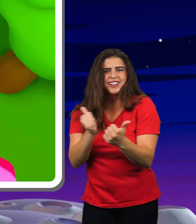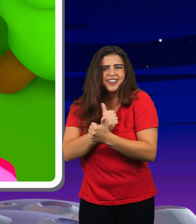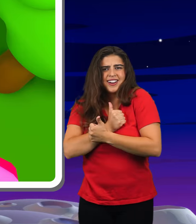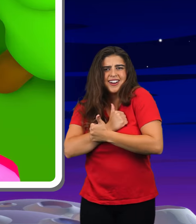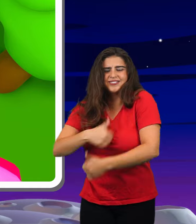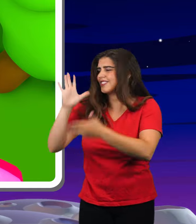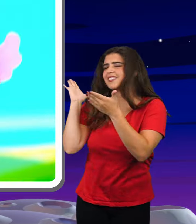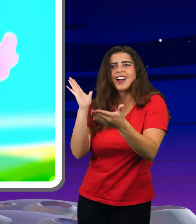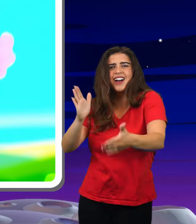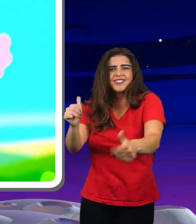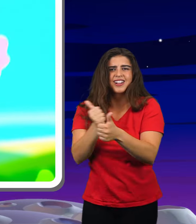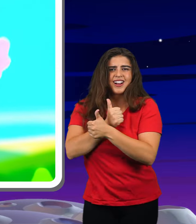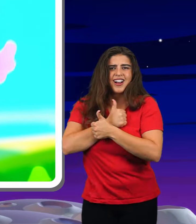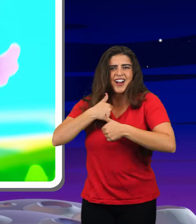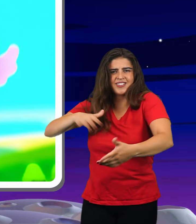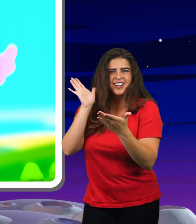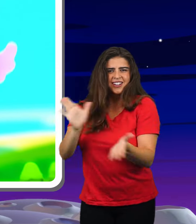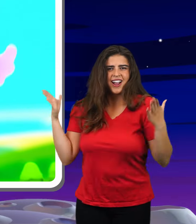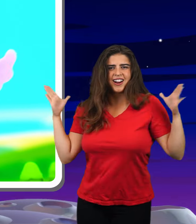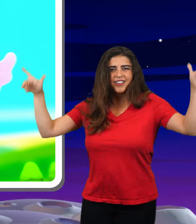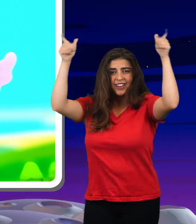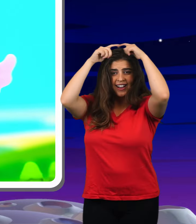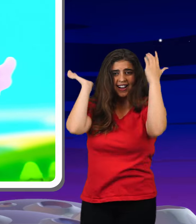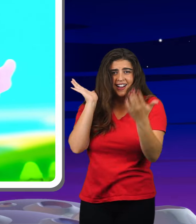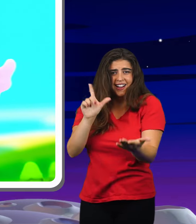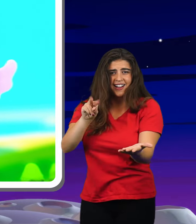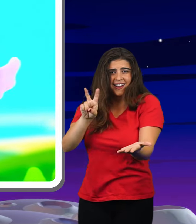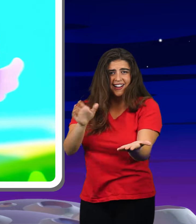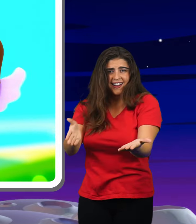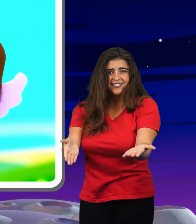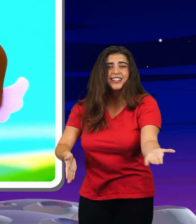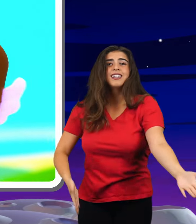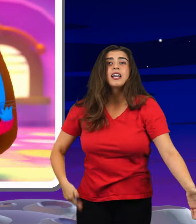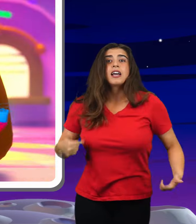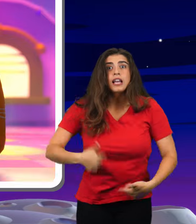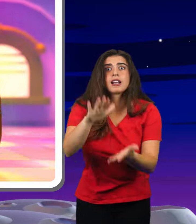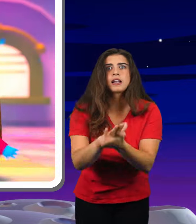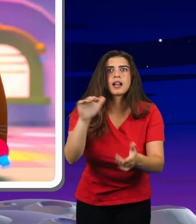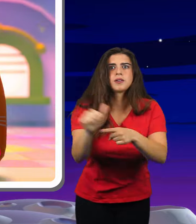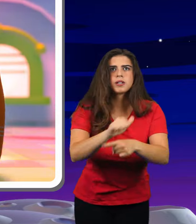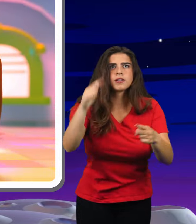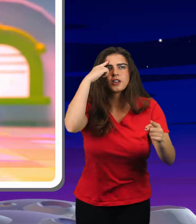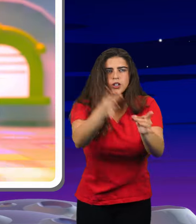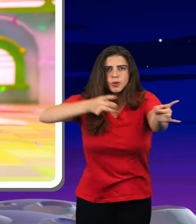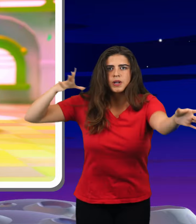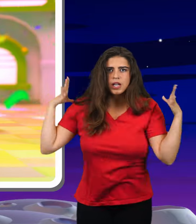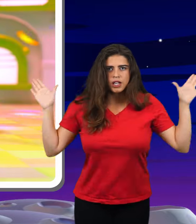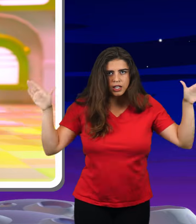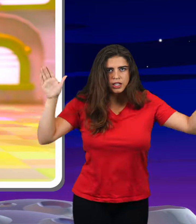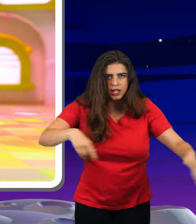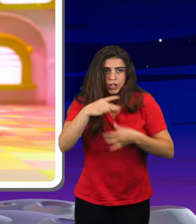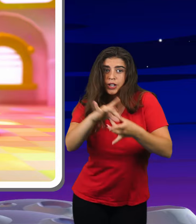god The god of love The god of love In an academy for Cups